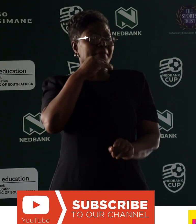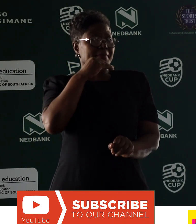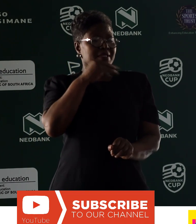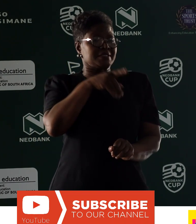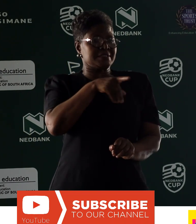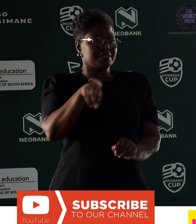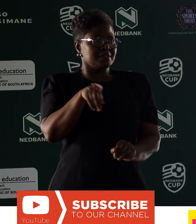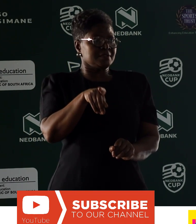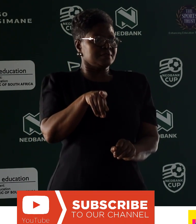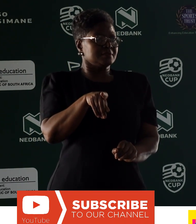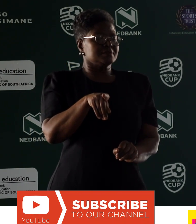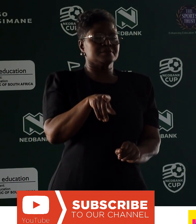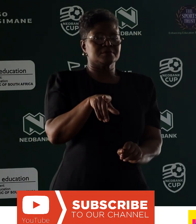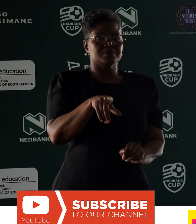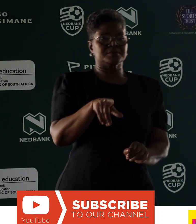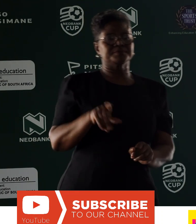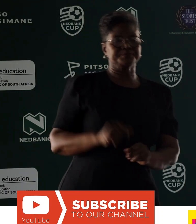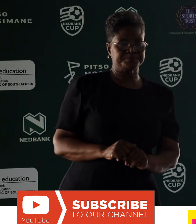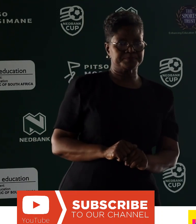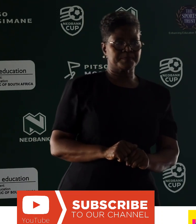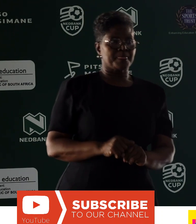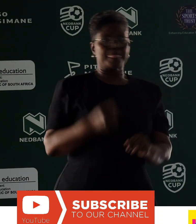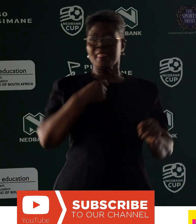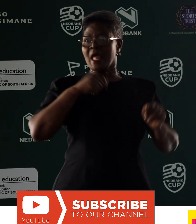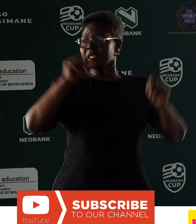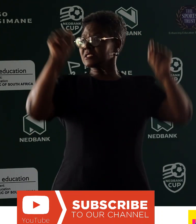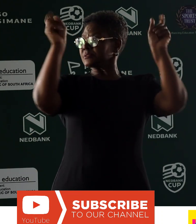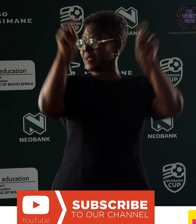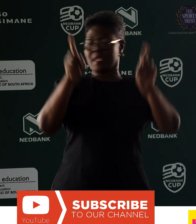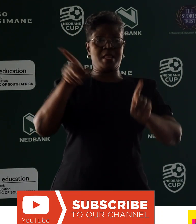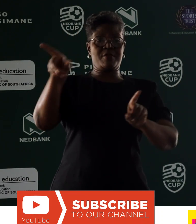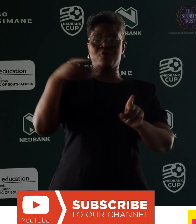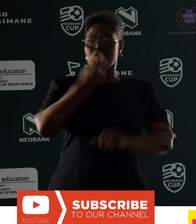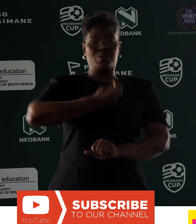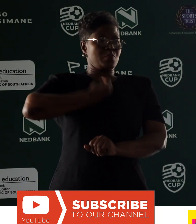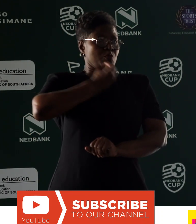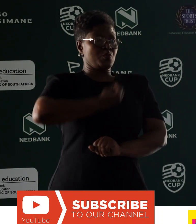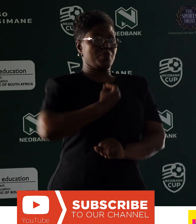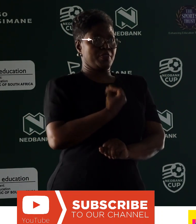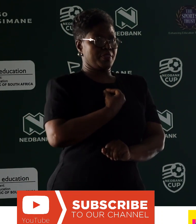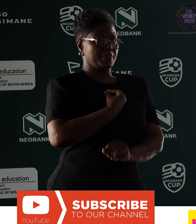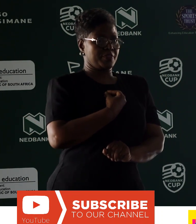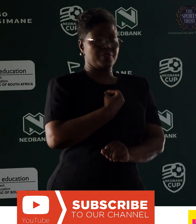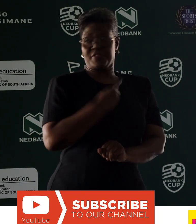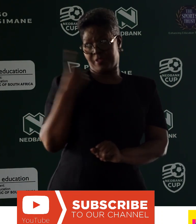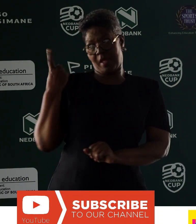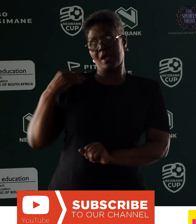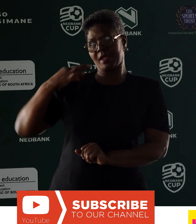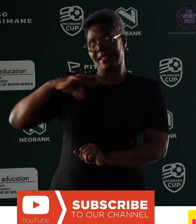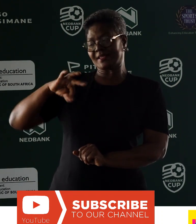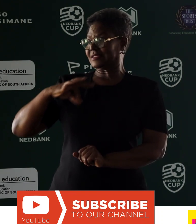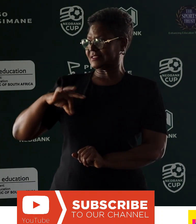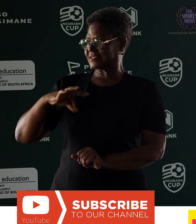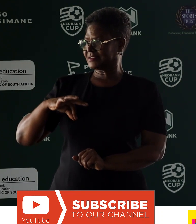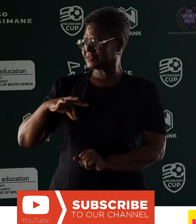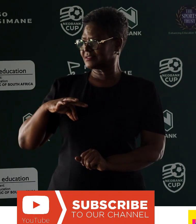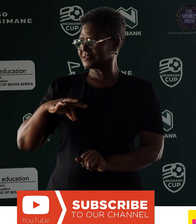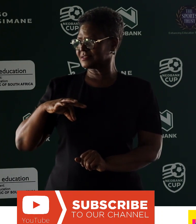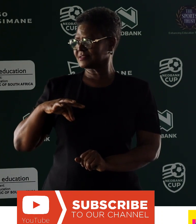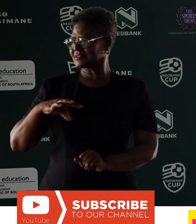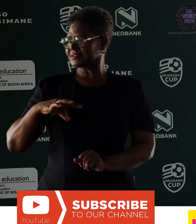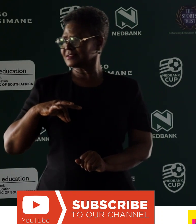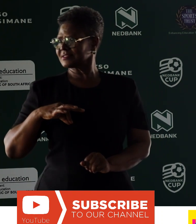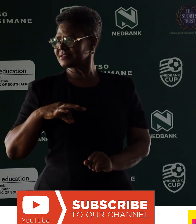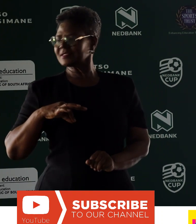So since you're standing here, I've got a challenge especially for the youth, especially our girls. And there's